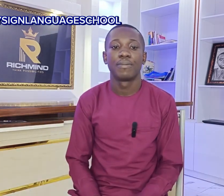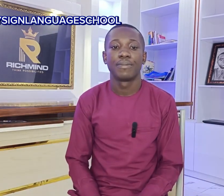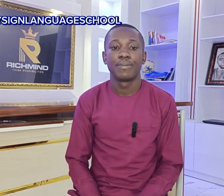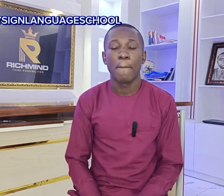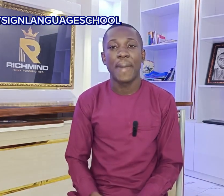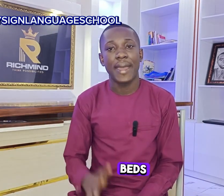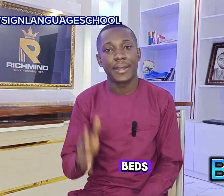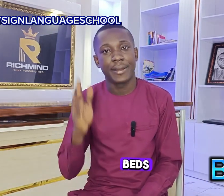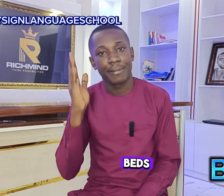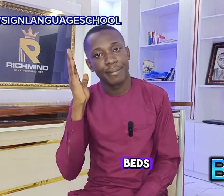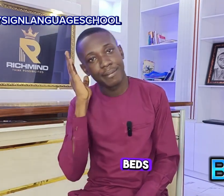bed